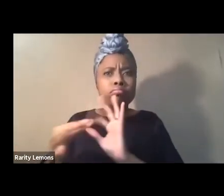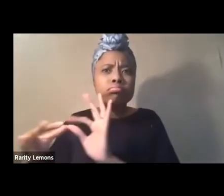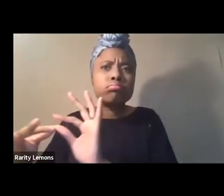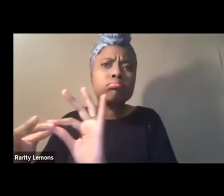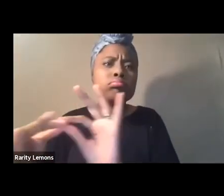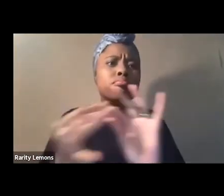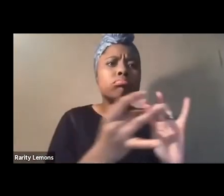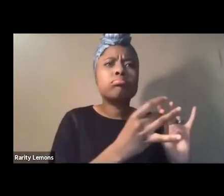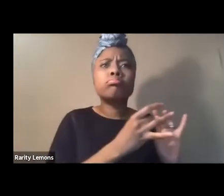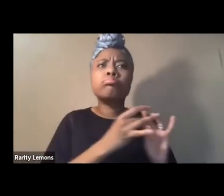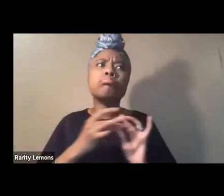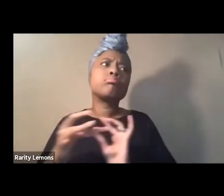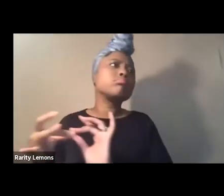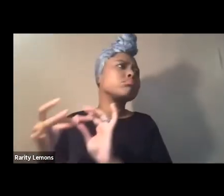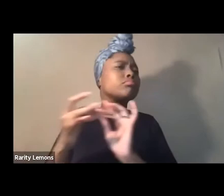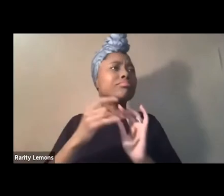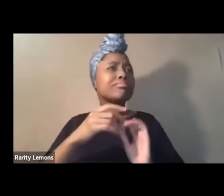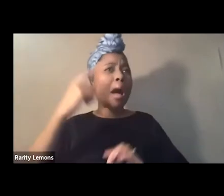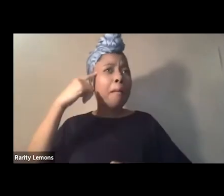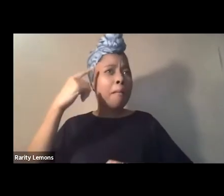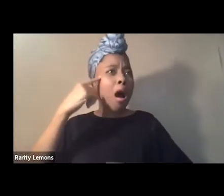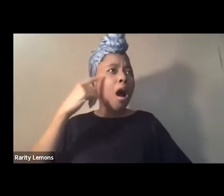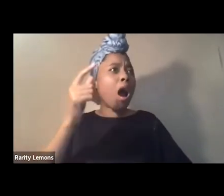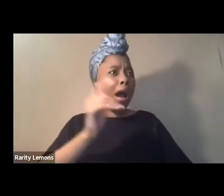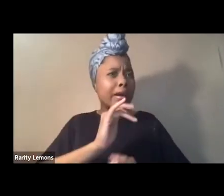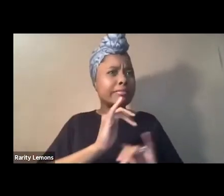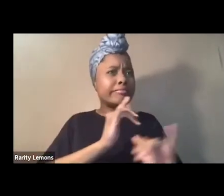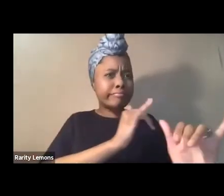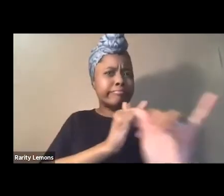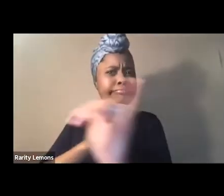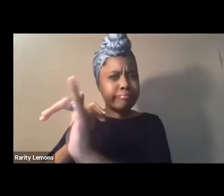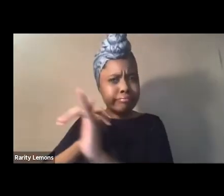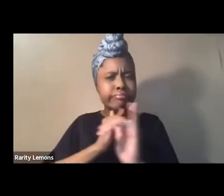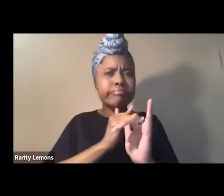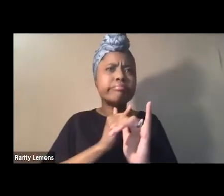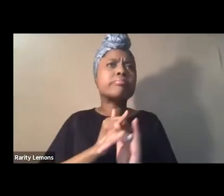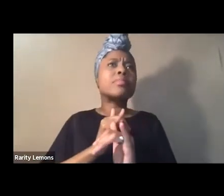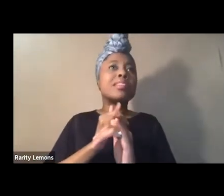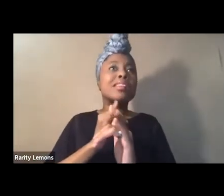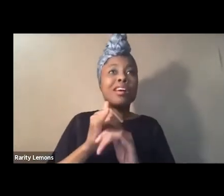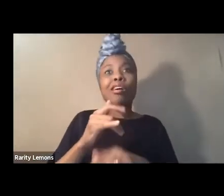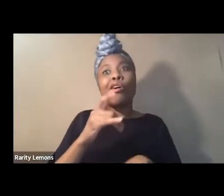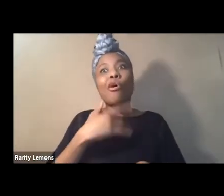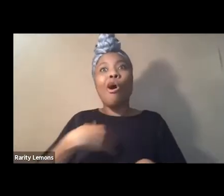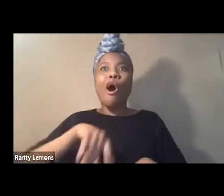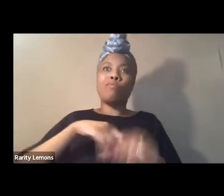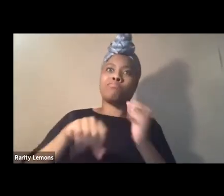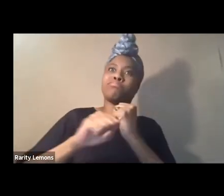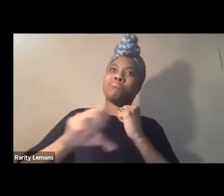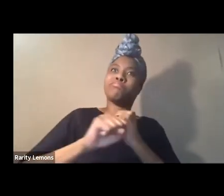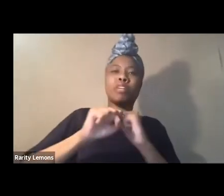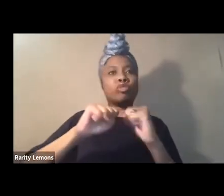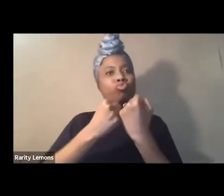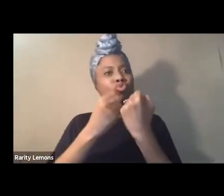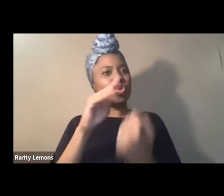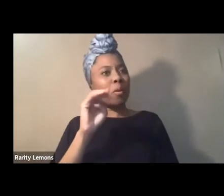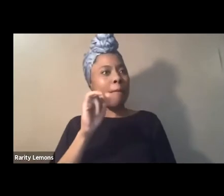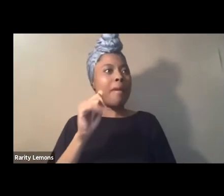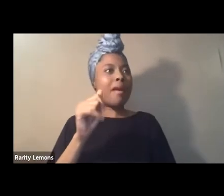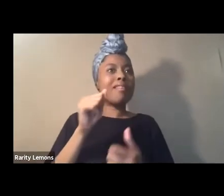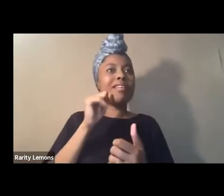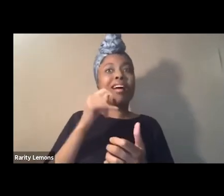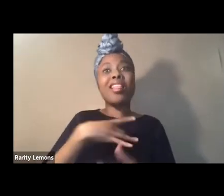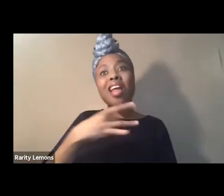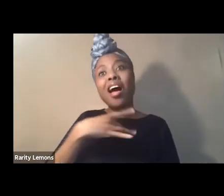similar mind frames i don't doubt that the likes and shares we accumulate on our posts can feel affirming but i